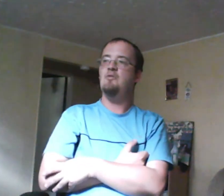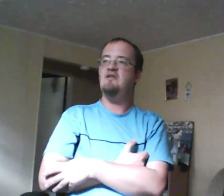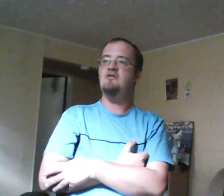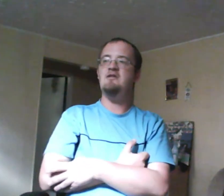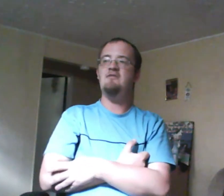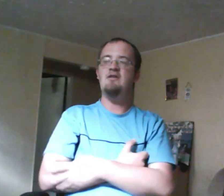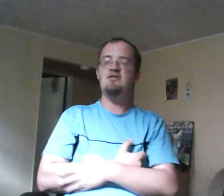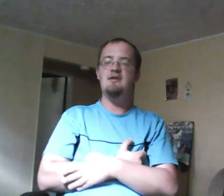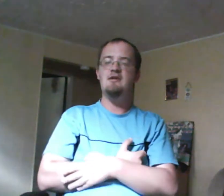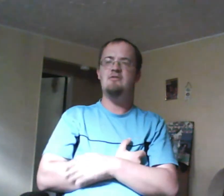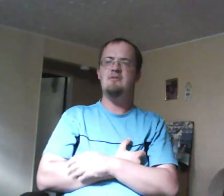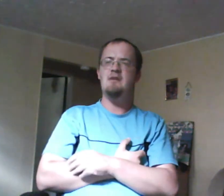Zoe's an infeludictorian, for some odd reason,